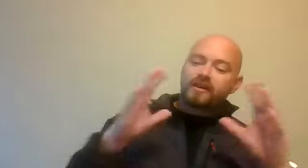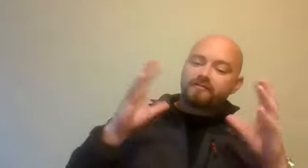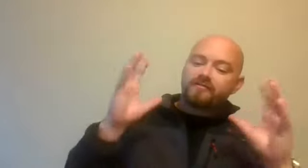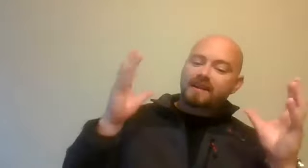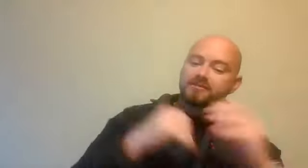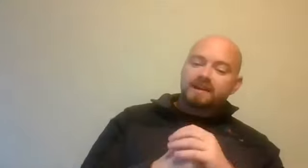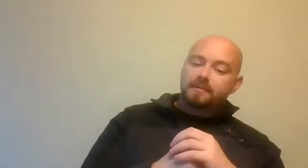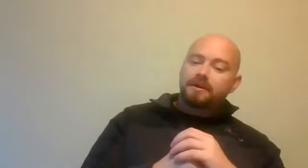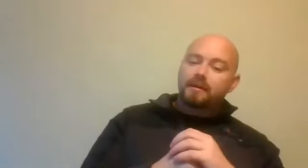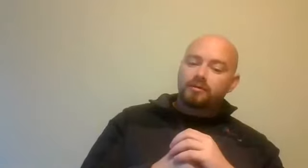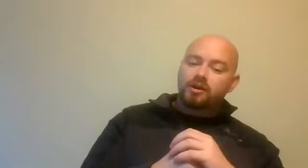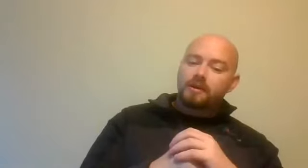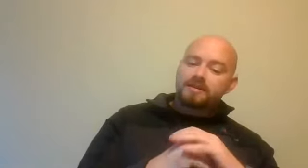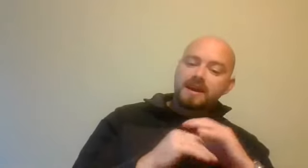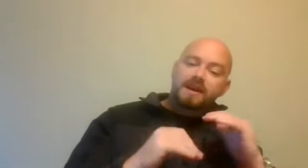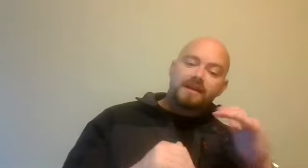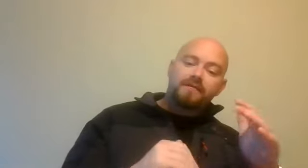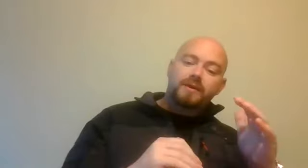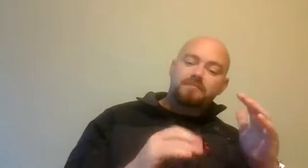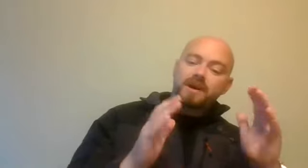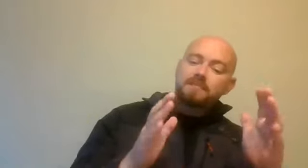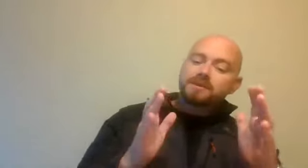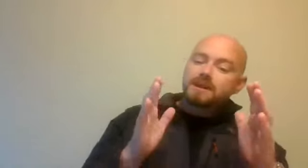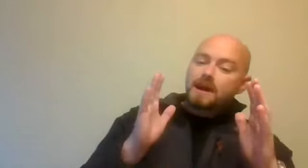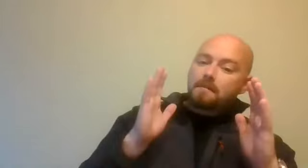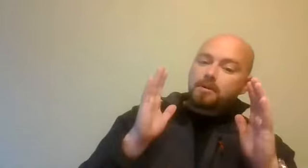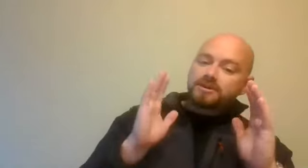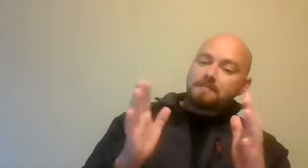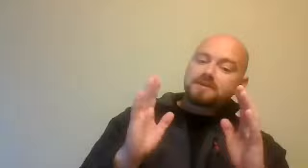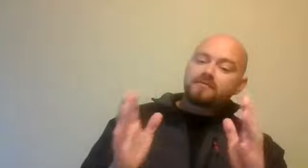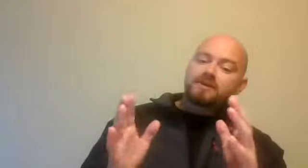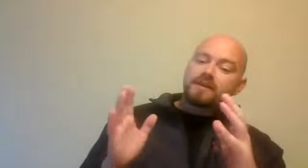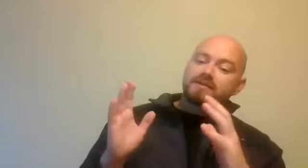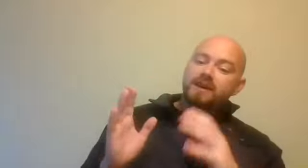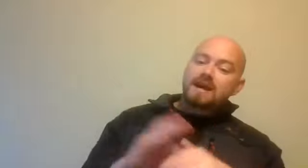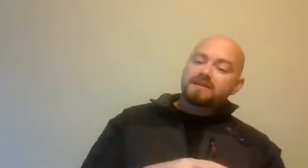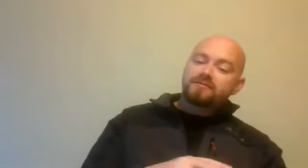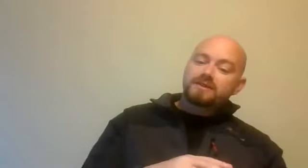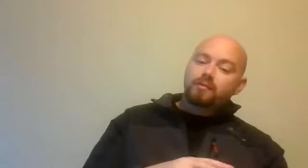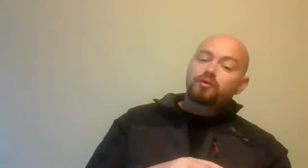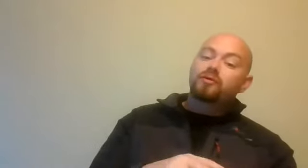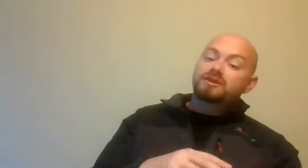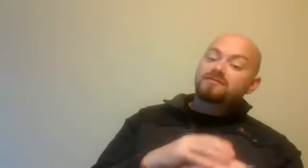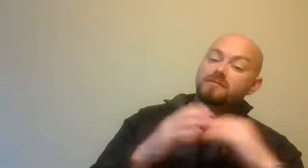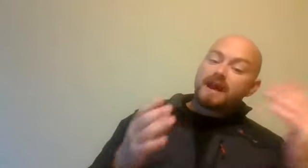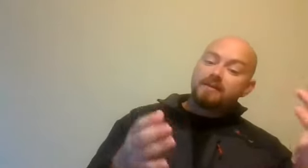five factors academically that we're talking about is influencing people's perception of risk rather than the reality of the risk. And one of those is familiarity,